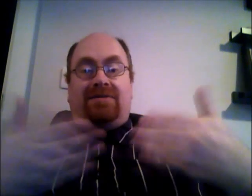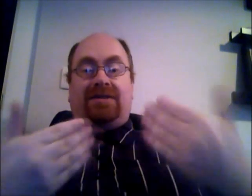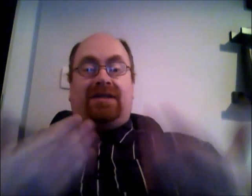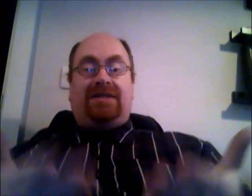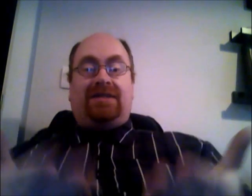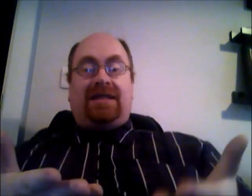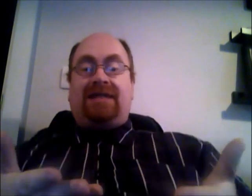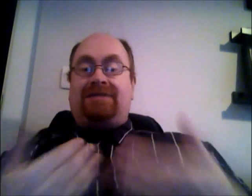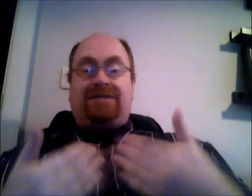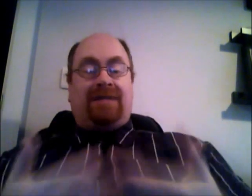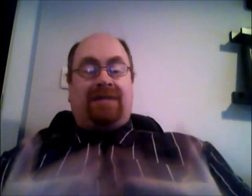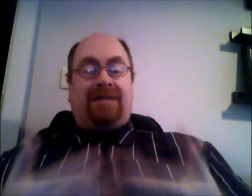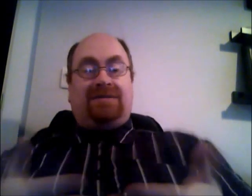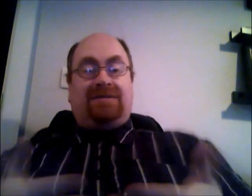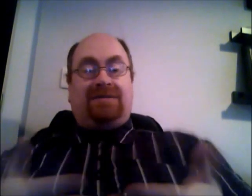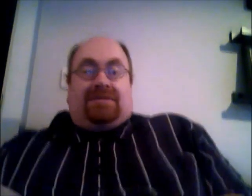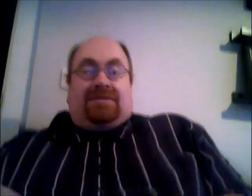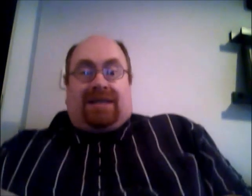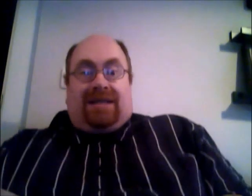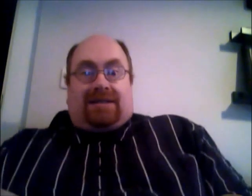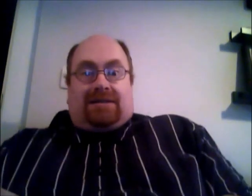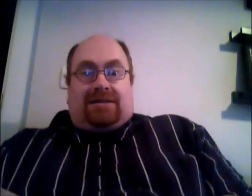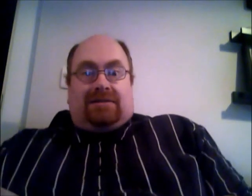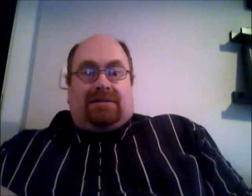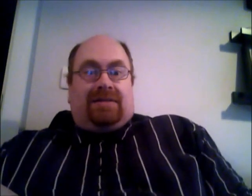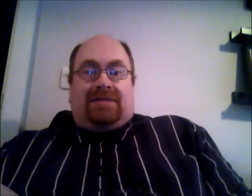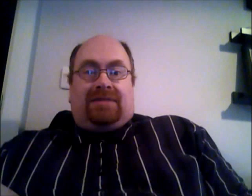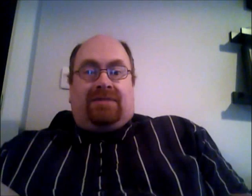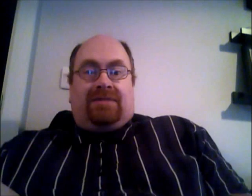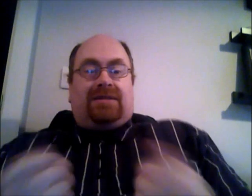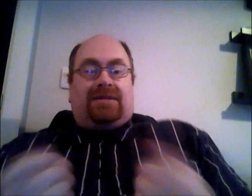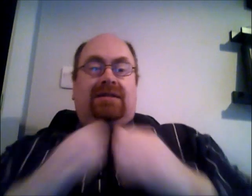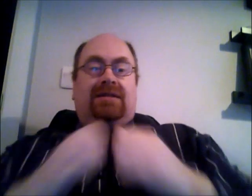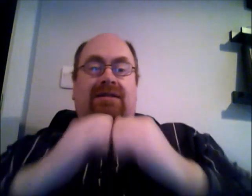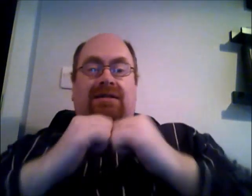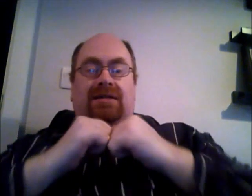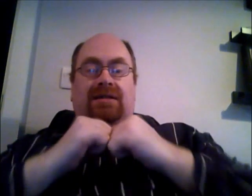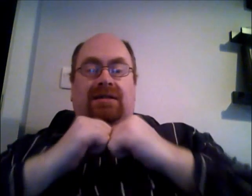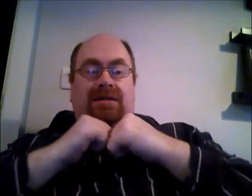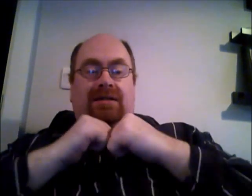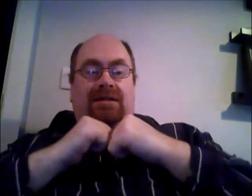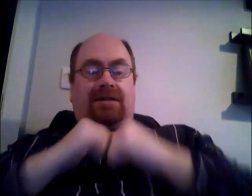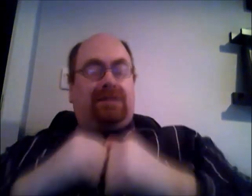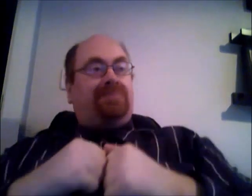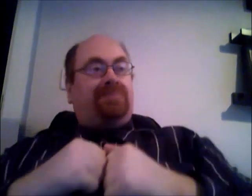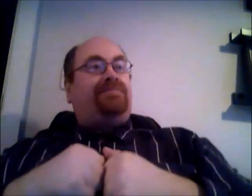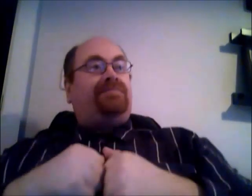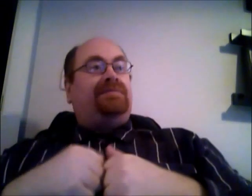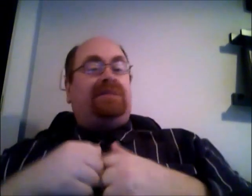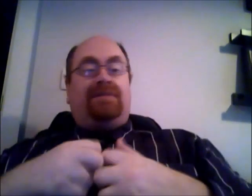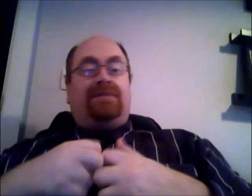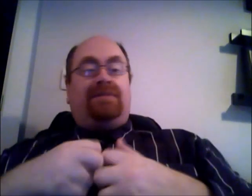charge tax with scraps to get elected i mean that's the way it works but the problem is